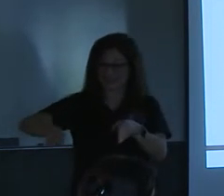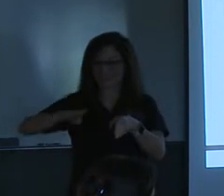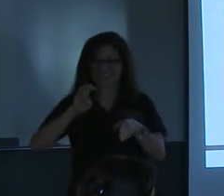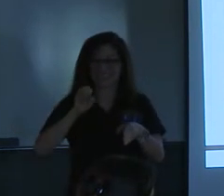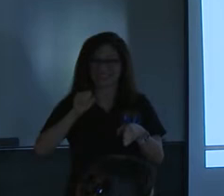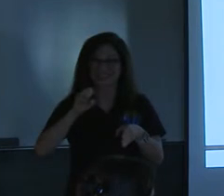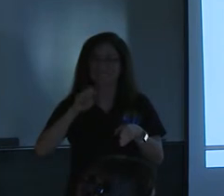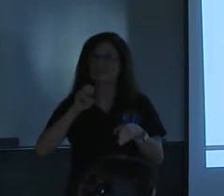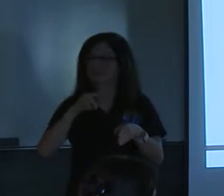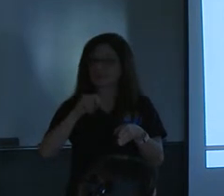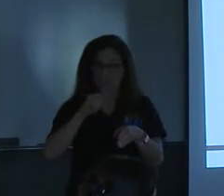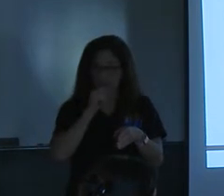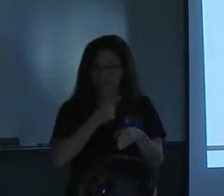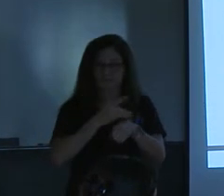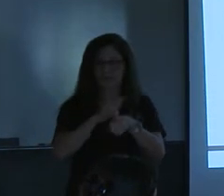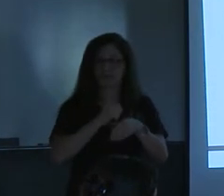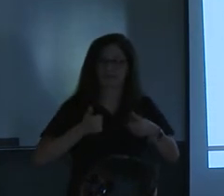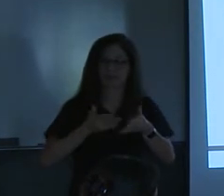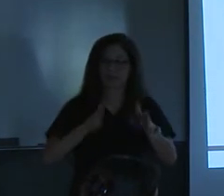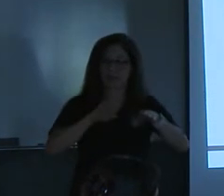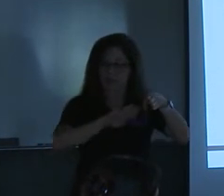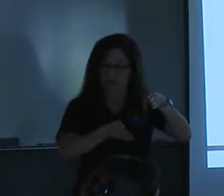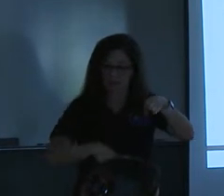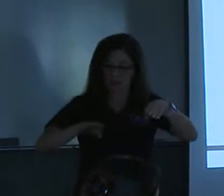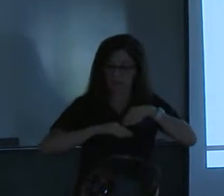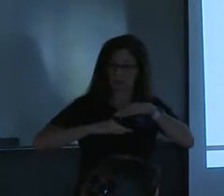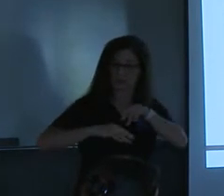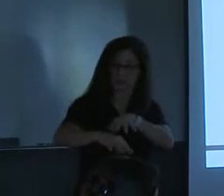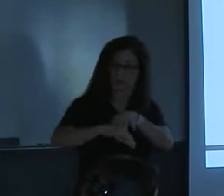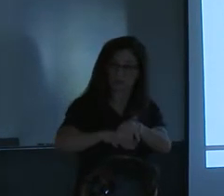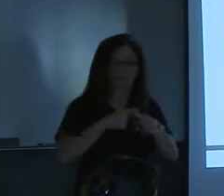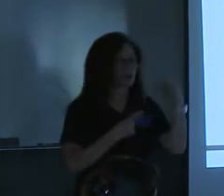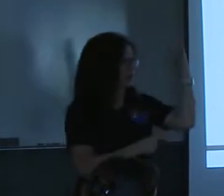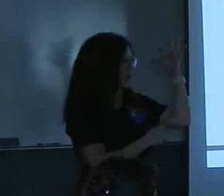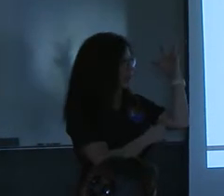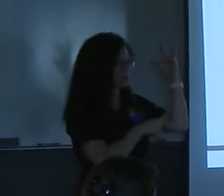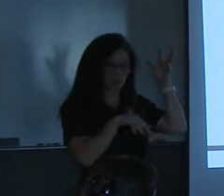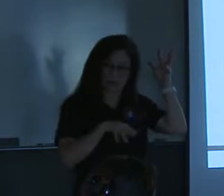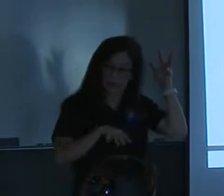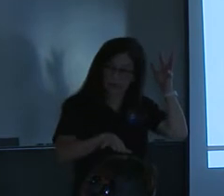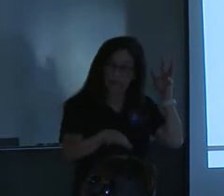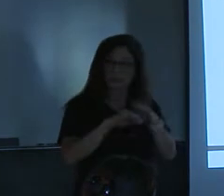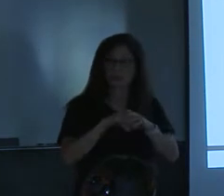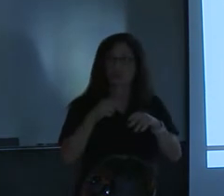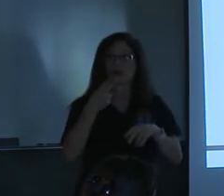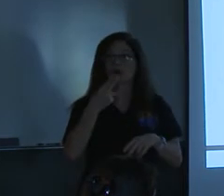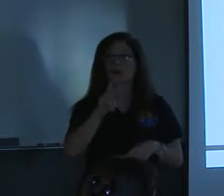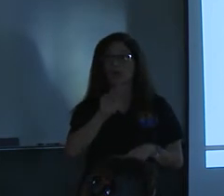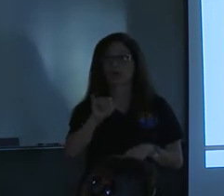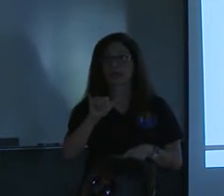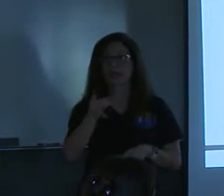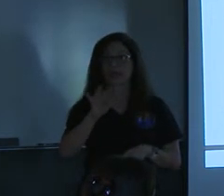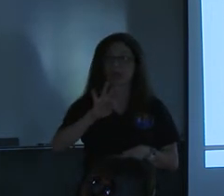areas to, to get us a, a channel and a, and a consistent flow path all the way from the forest to, to highway D nine or the Copeland